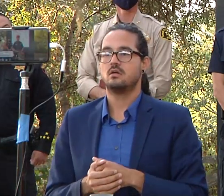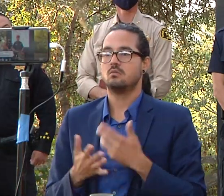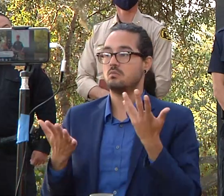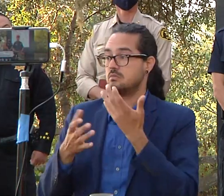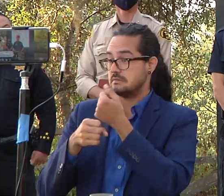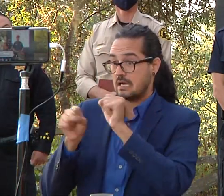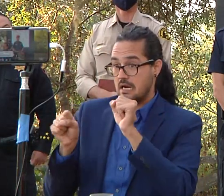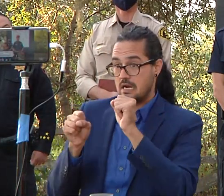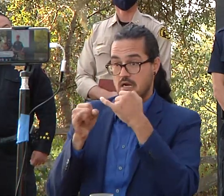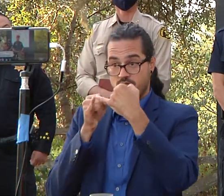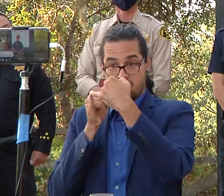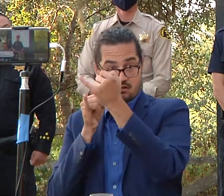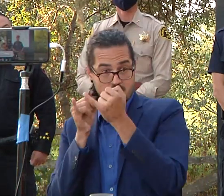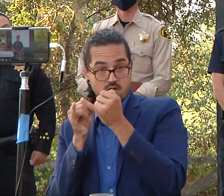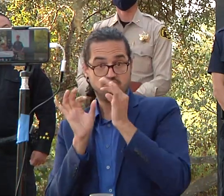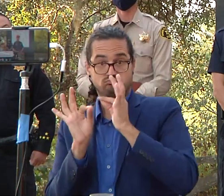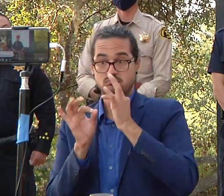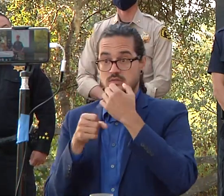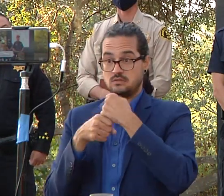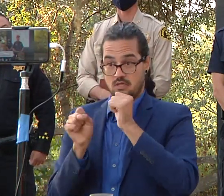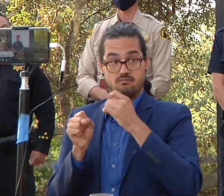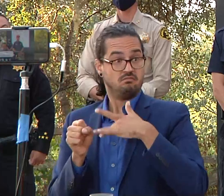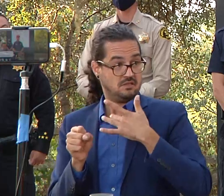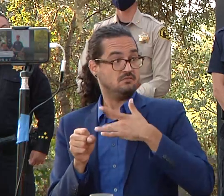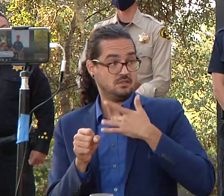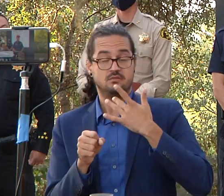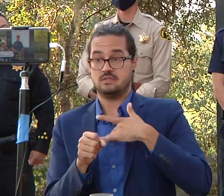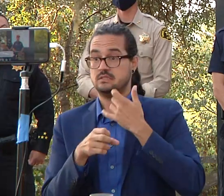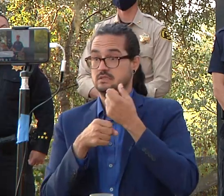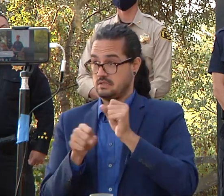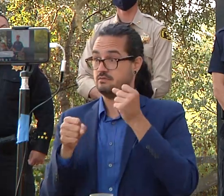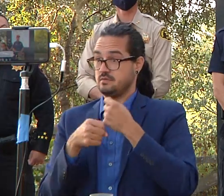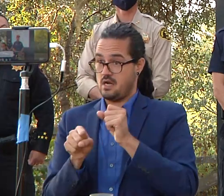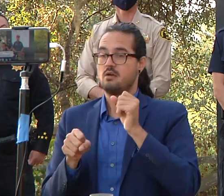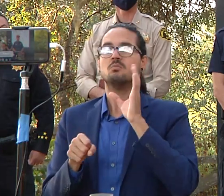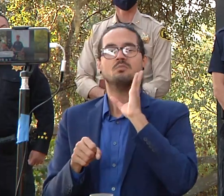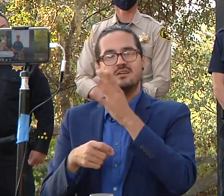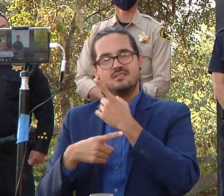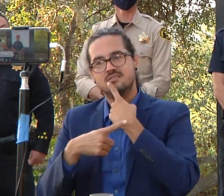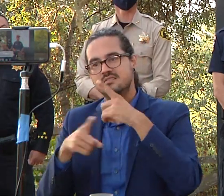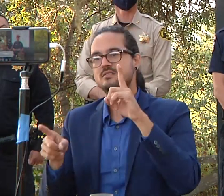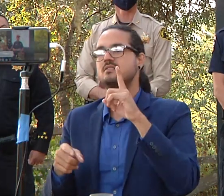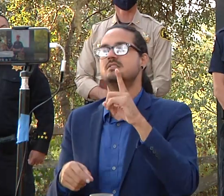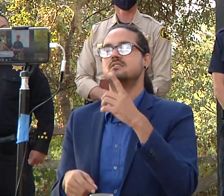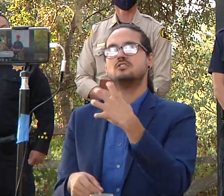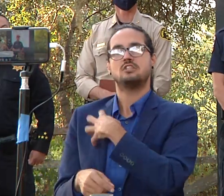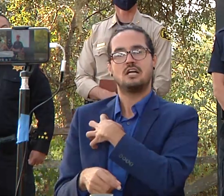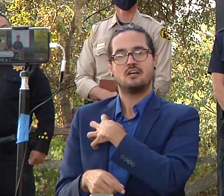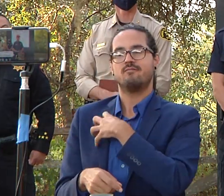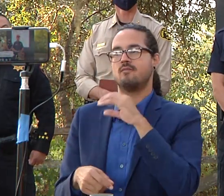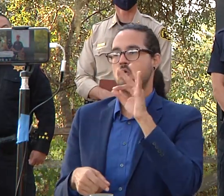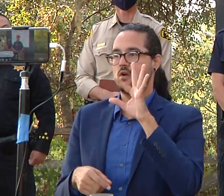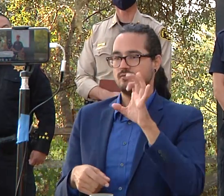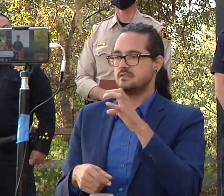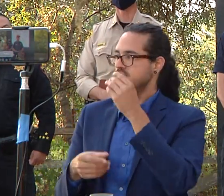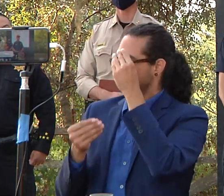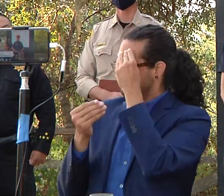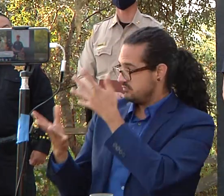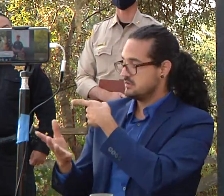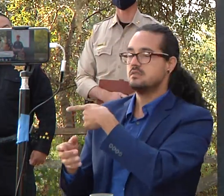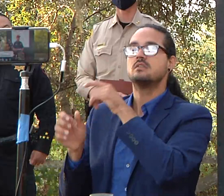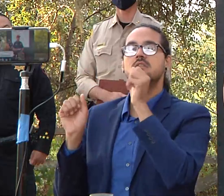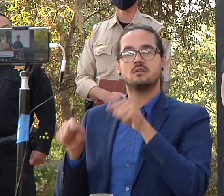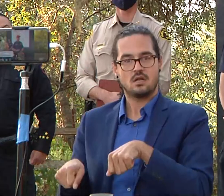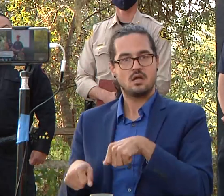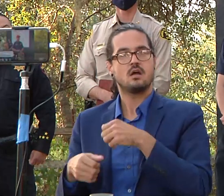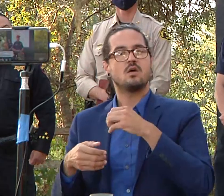advise accordingly the sheriff's office and work collaboratively with them as we have throughout this entire process because